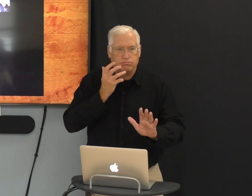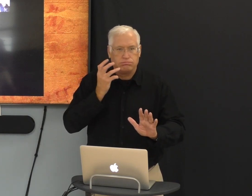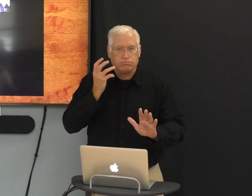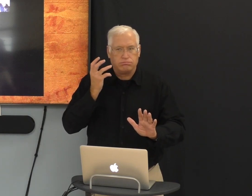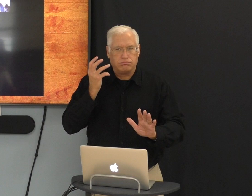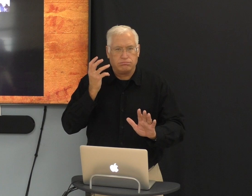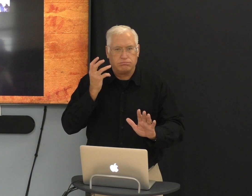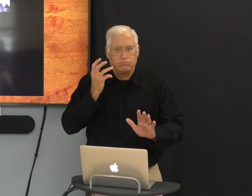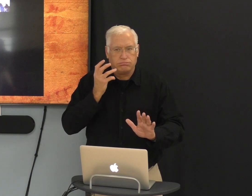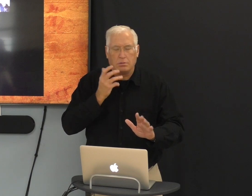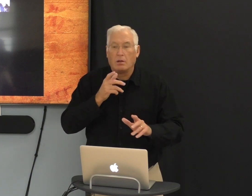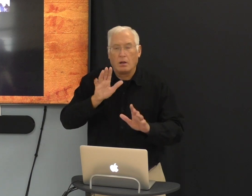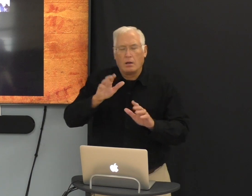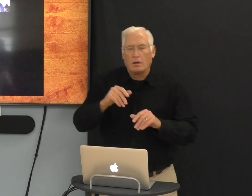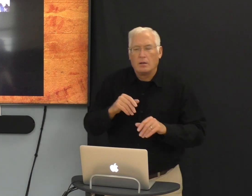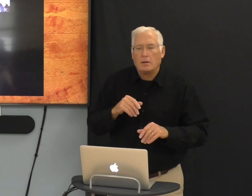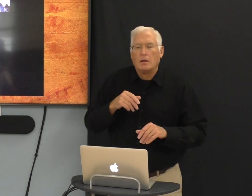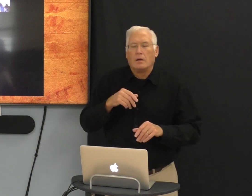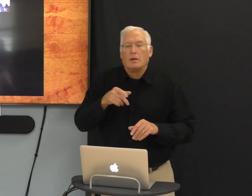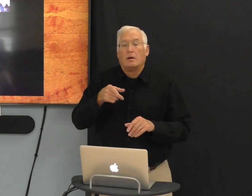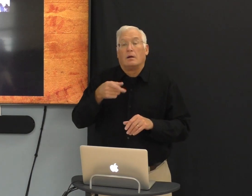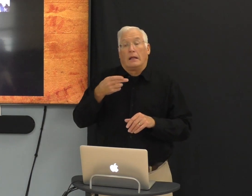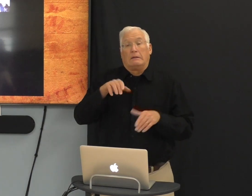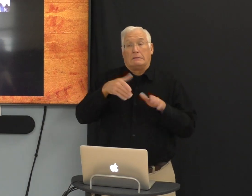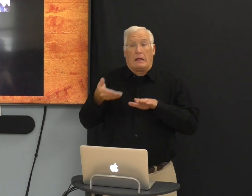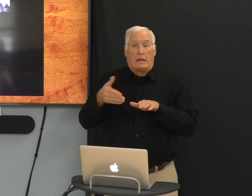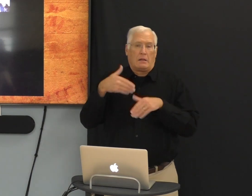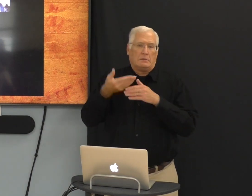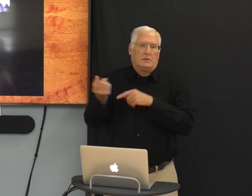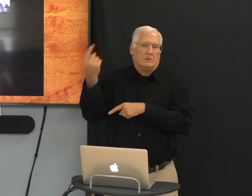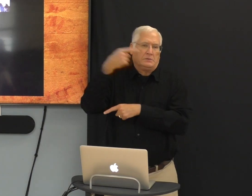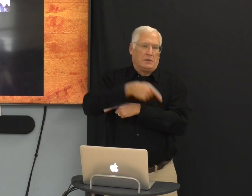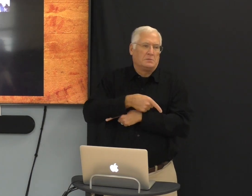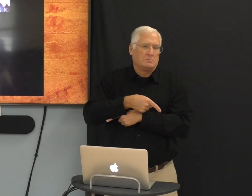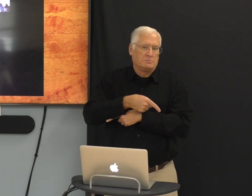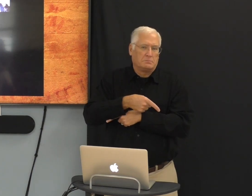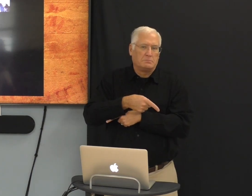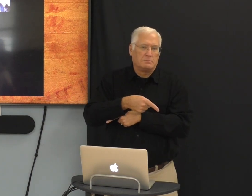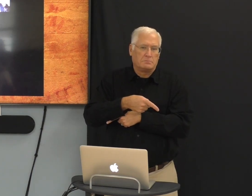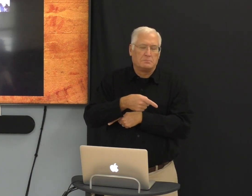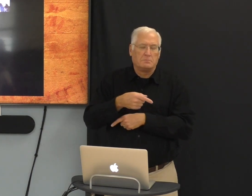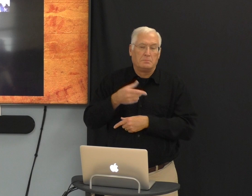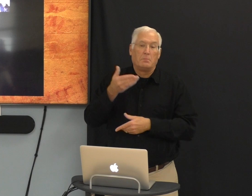that he gets to speak to Jesus. He did die the next day.